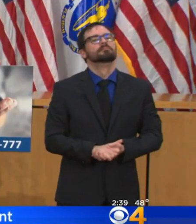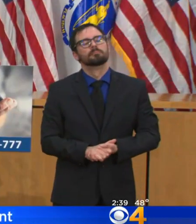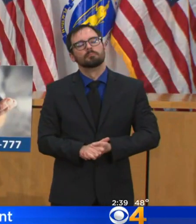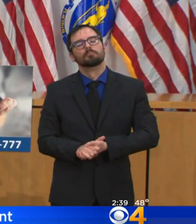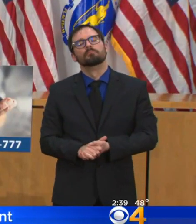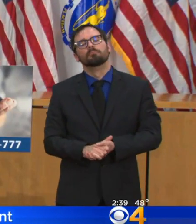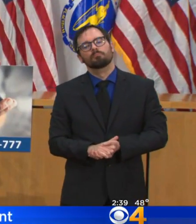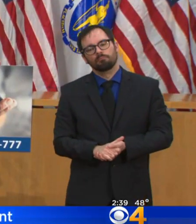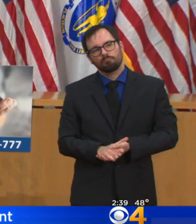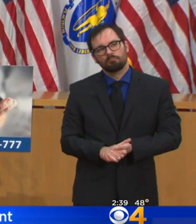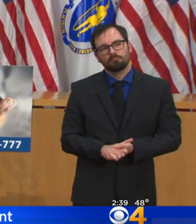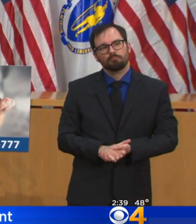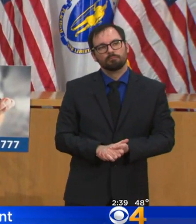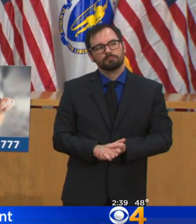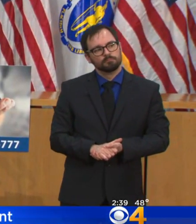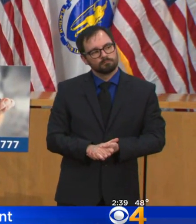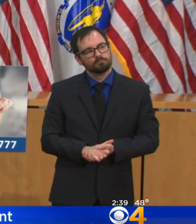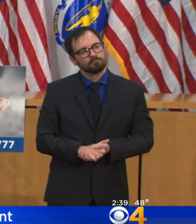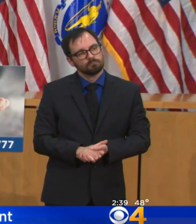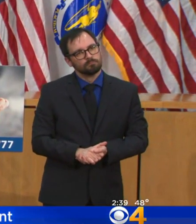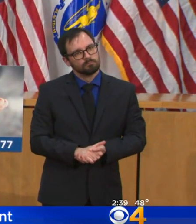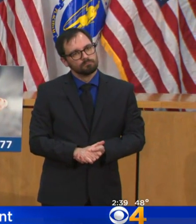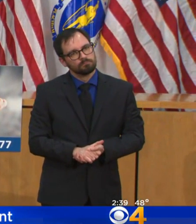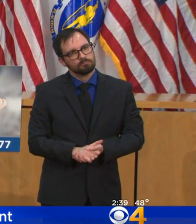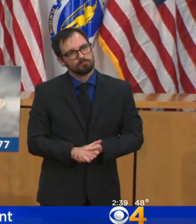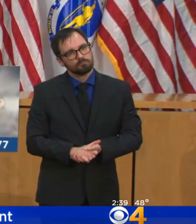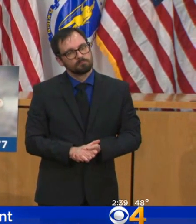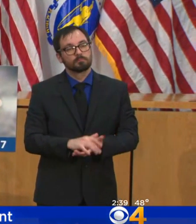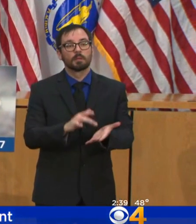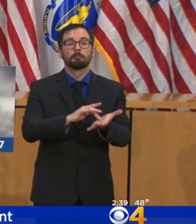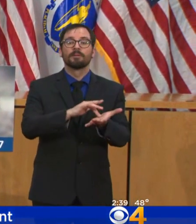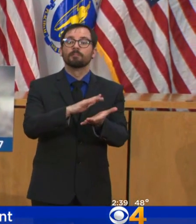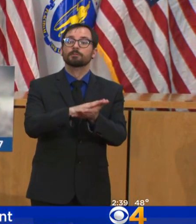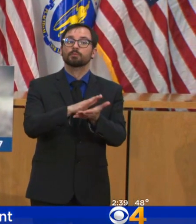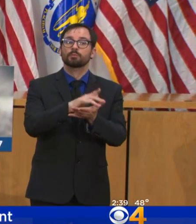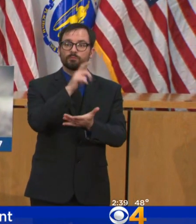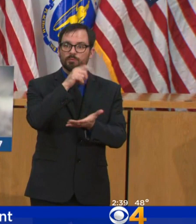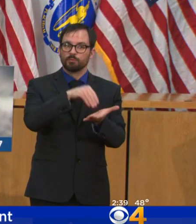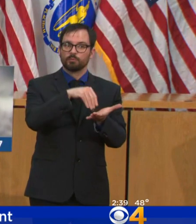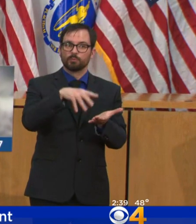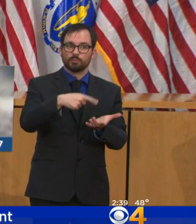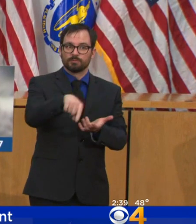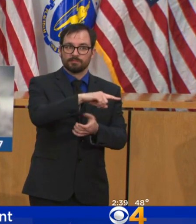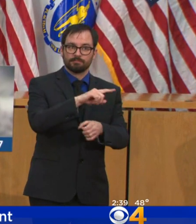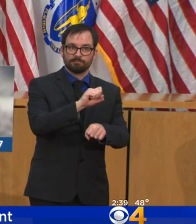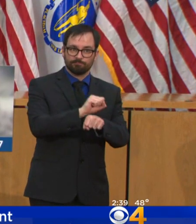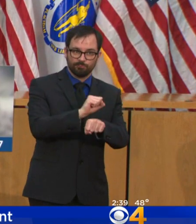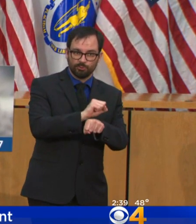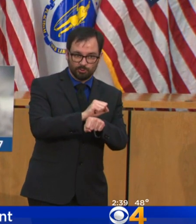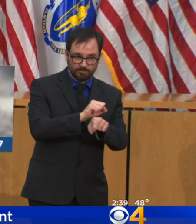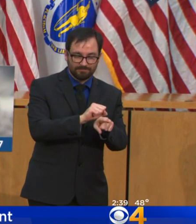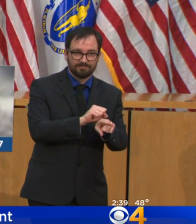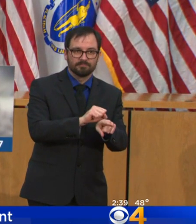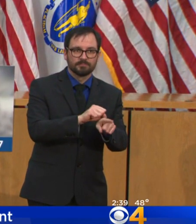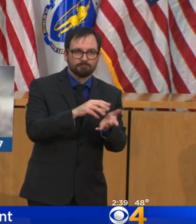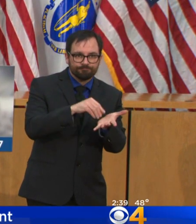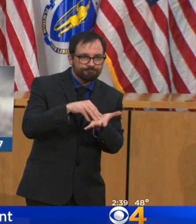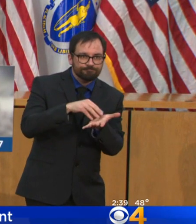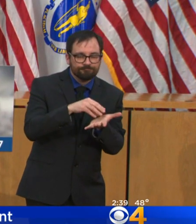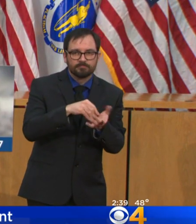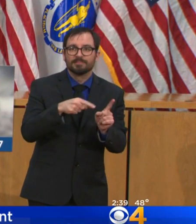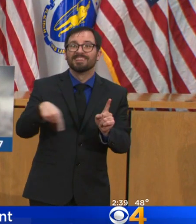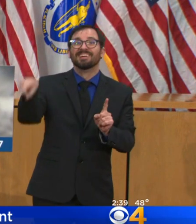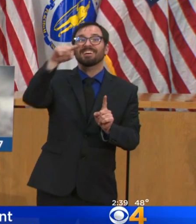We've been working with the deans of the medical schools in Massachusetts for early